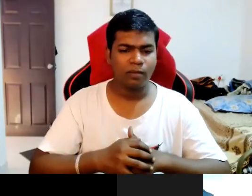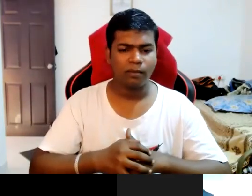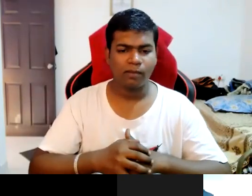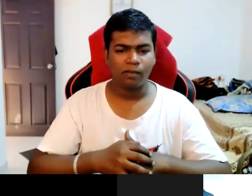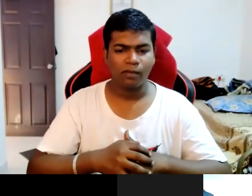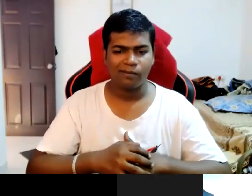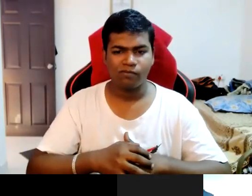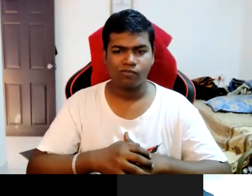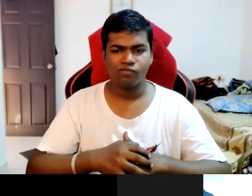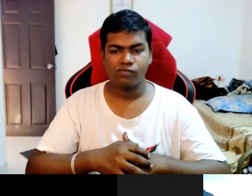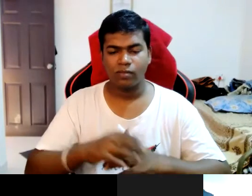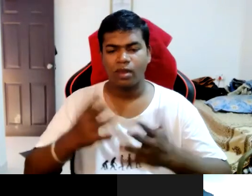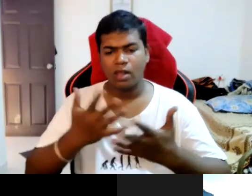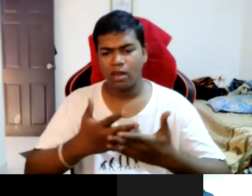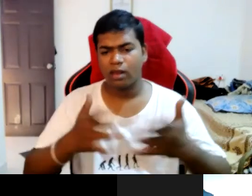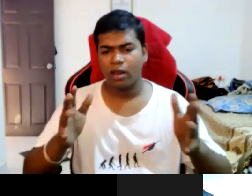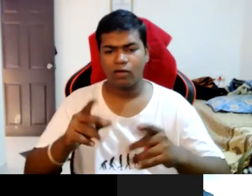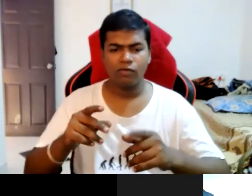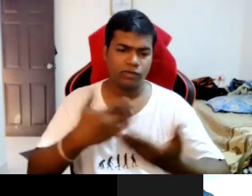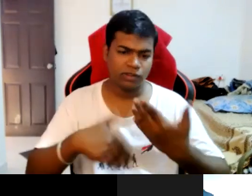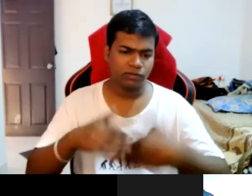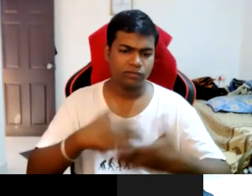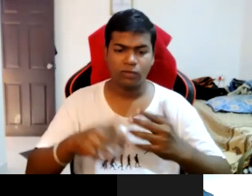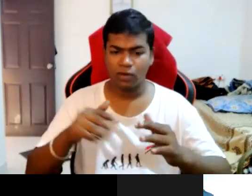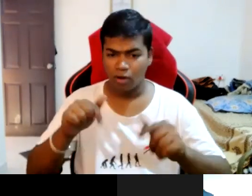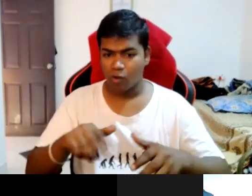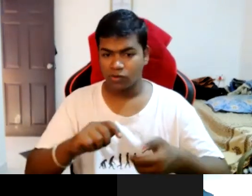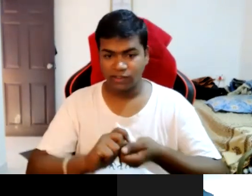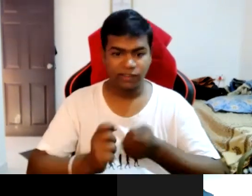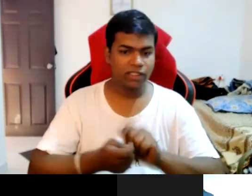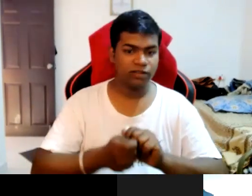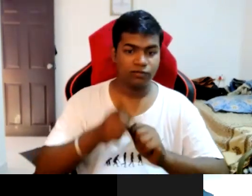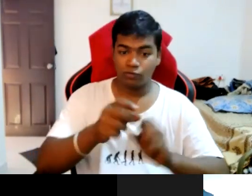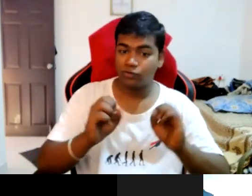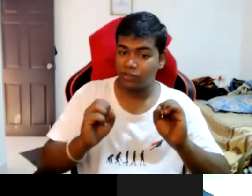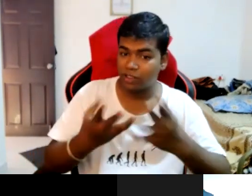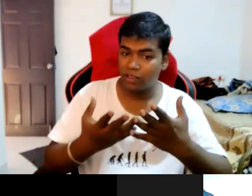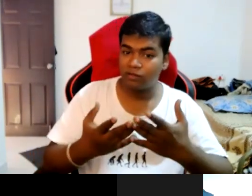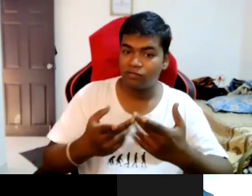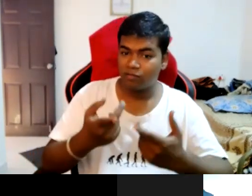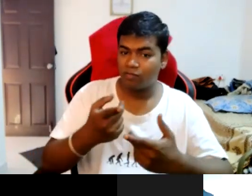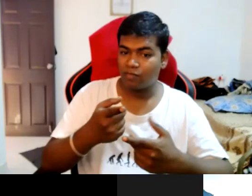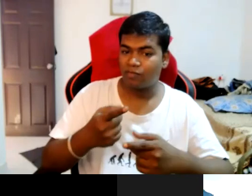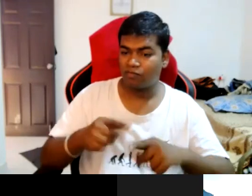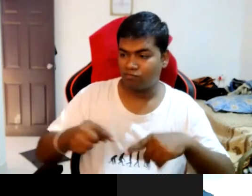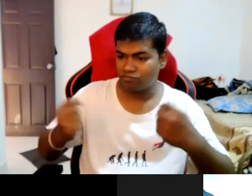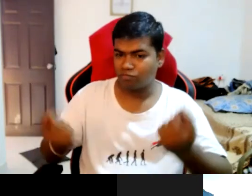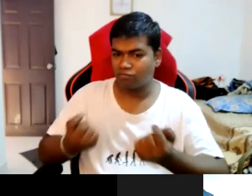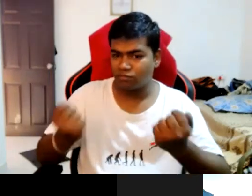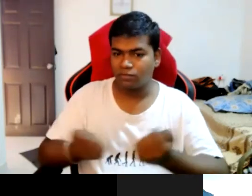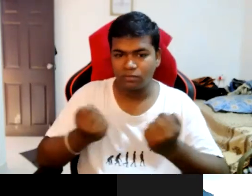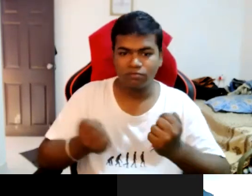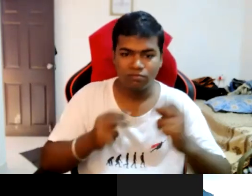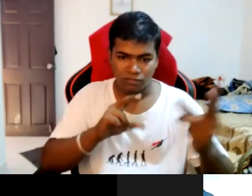kind any kind of disabilities and how it changed when you started making your own effort so